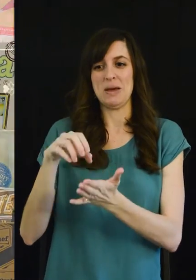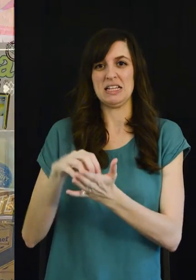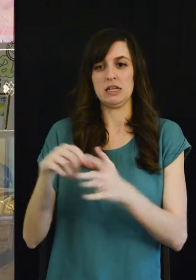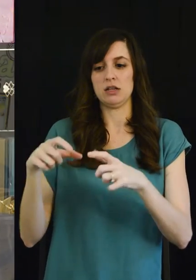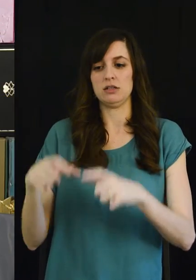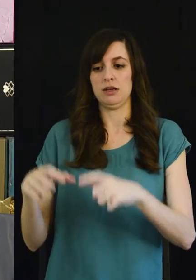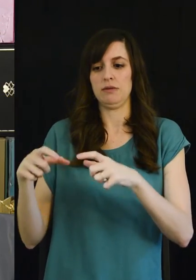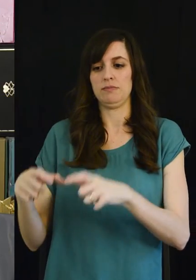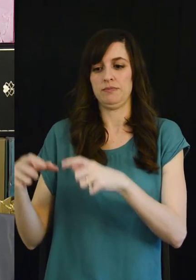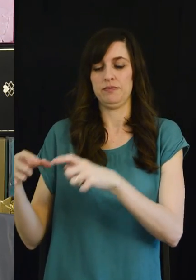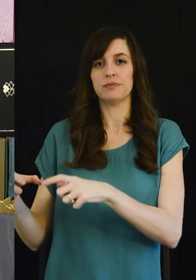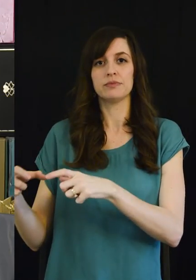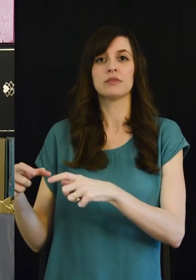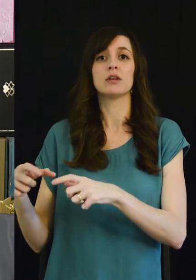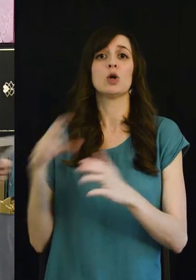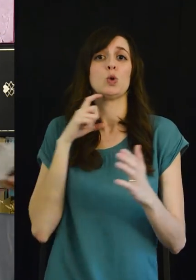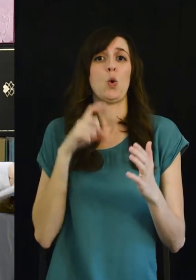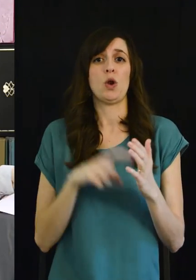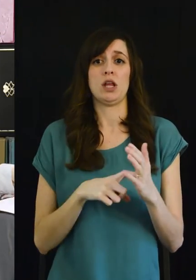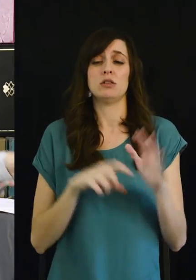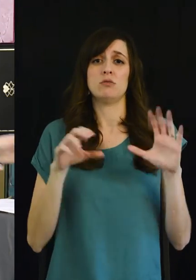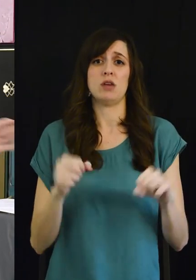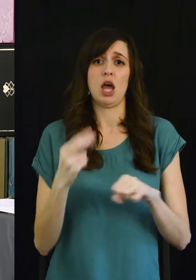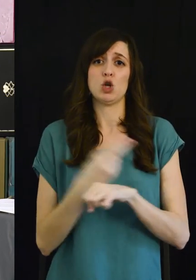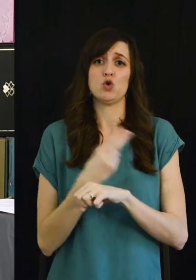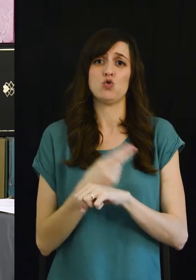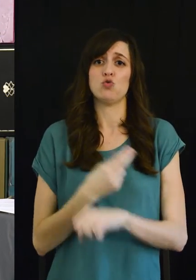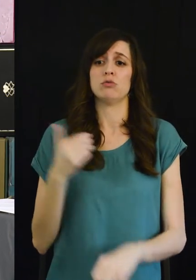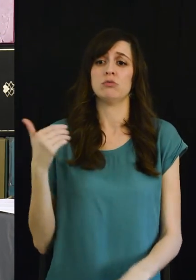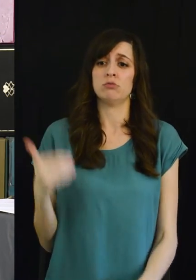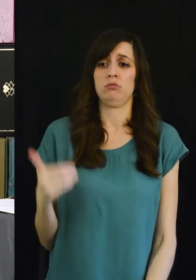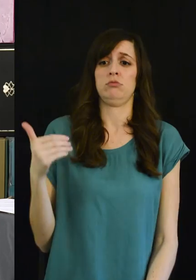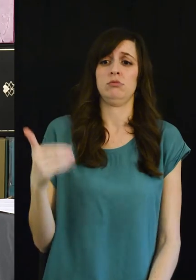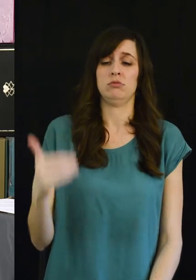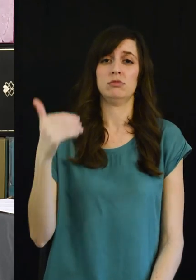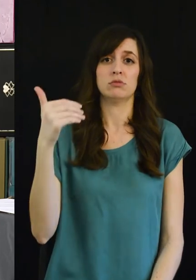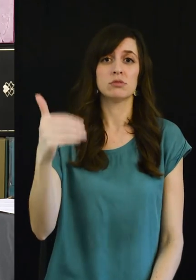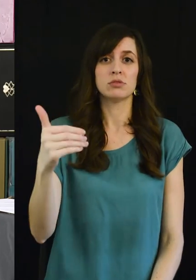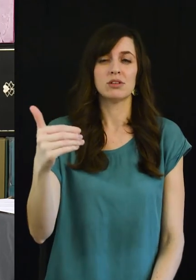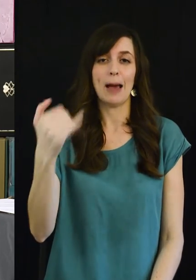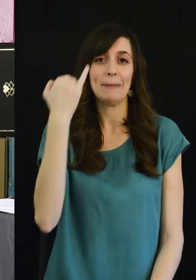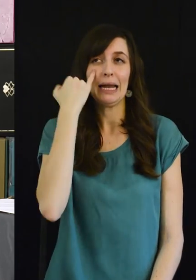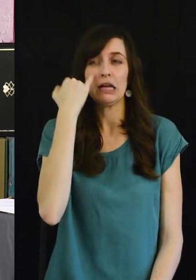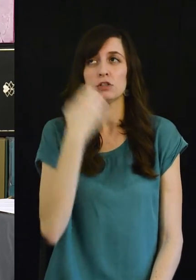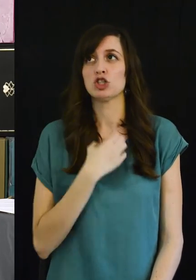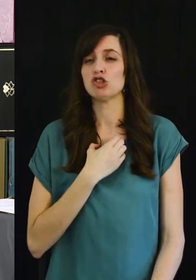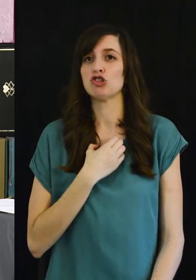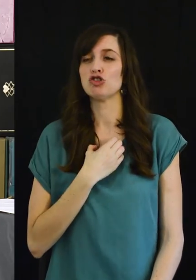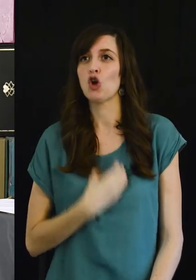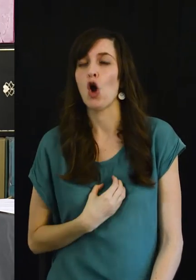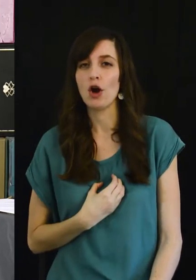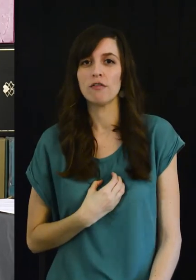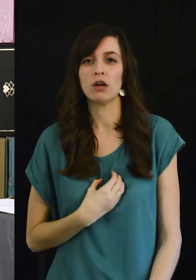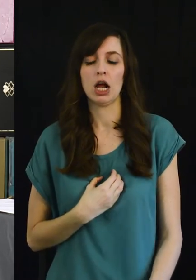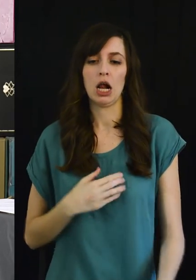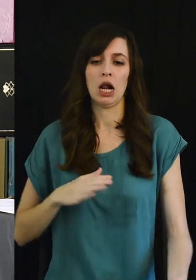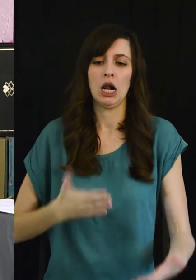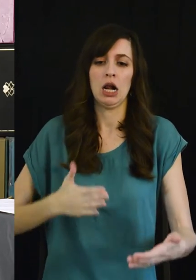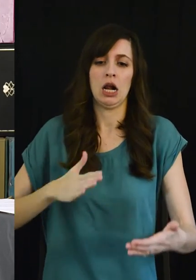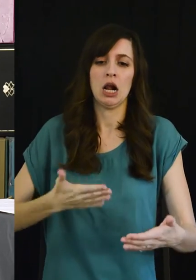that's pretty cool as you can see everything's multi-use nothing is one-time use I mean I guess maybe if you're really starving for a whole mess of grits then